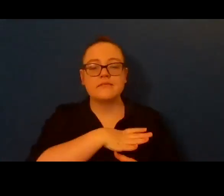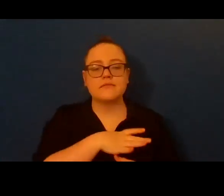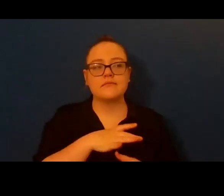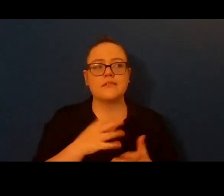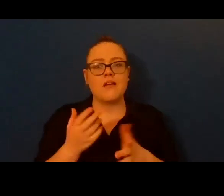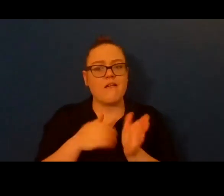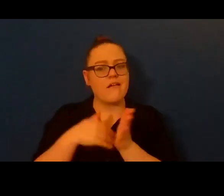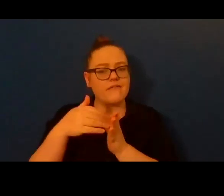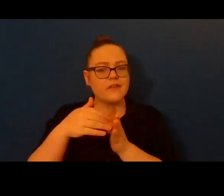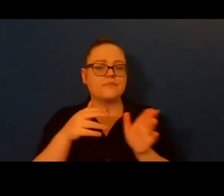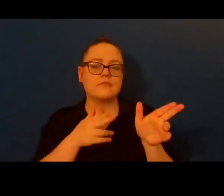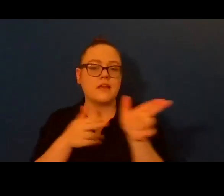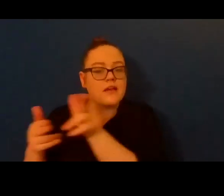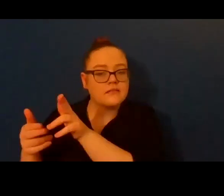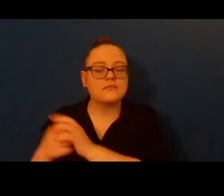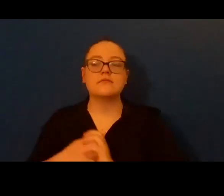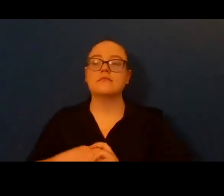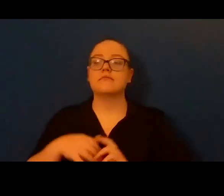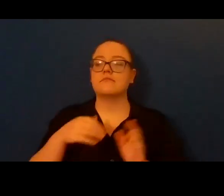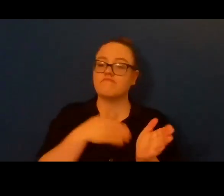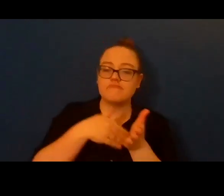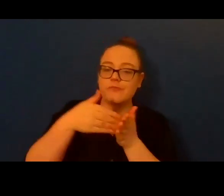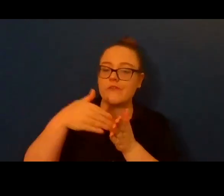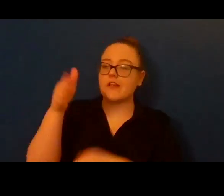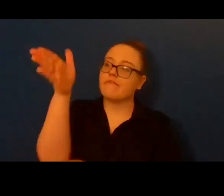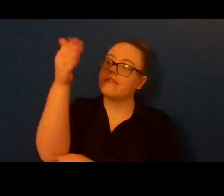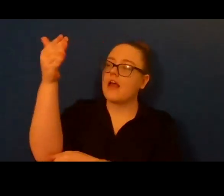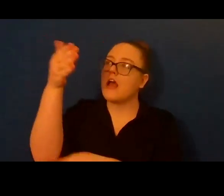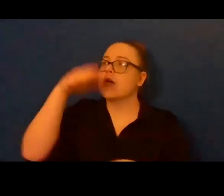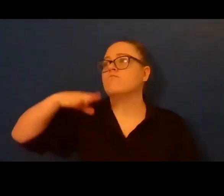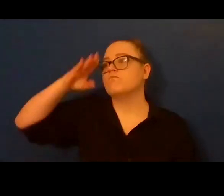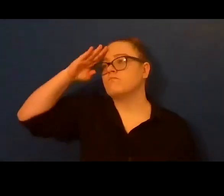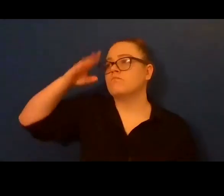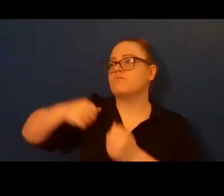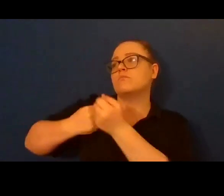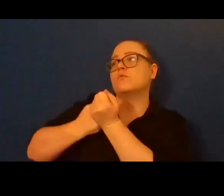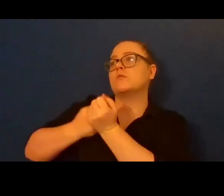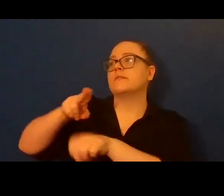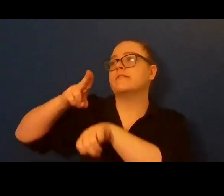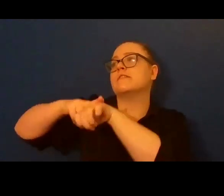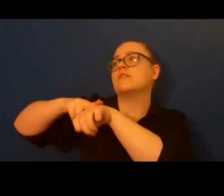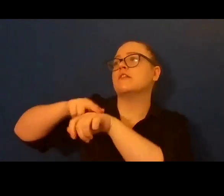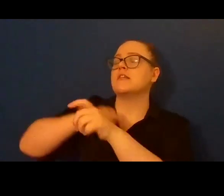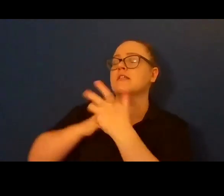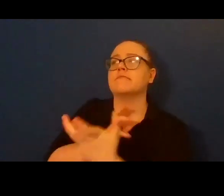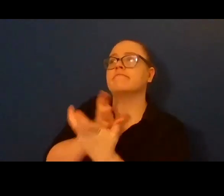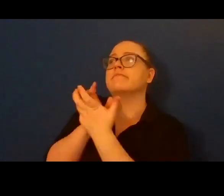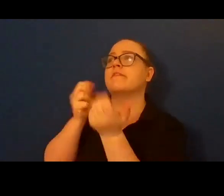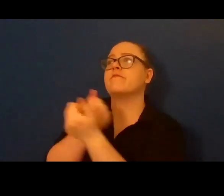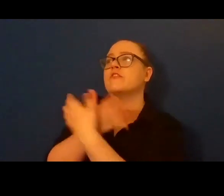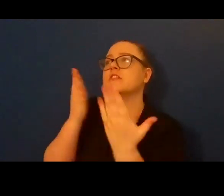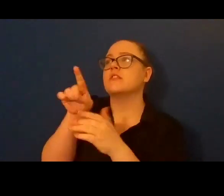kill fish and salute the flag and pretend they fit into the idea of a nation that wants very little to do with them and nothing to do with me.